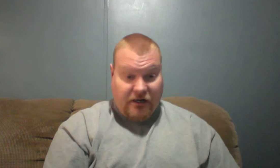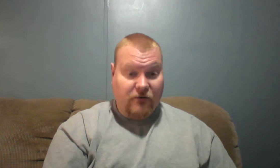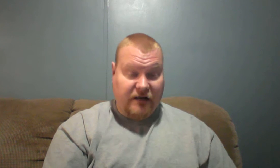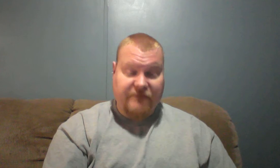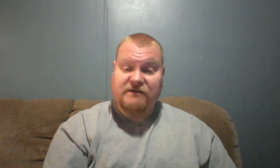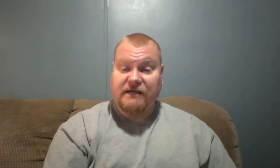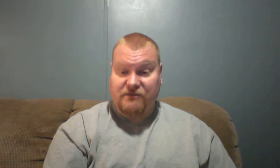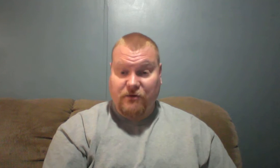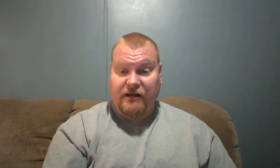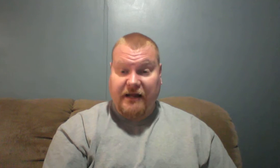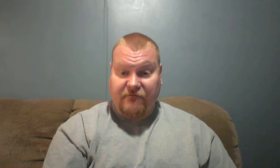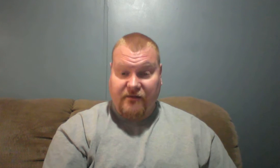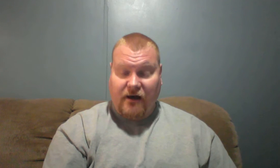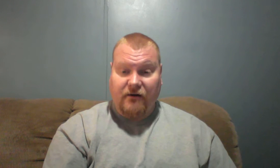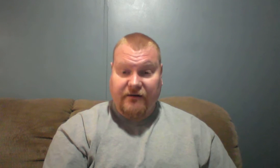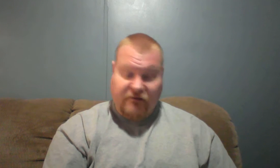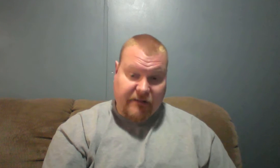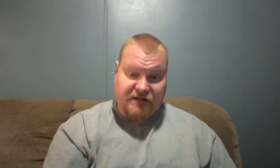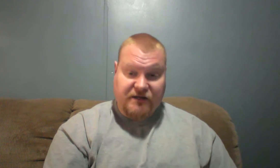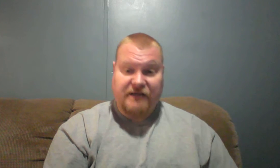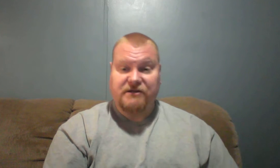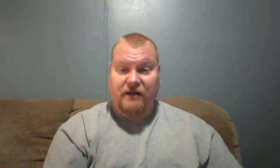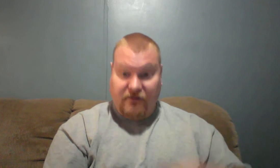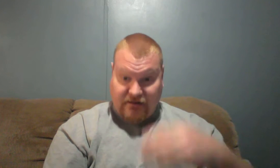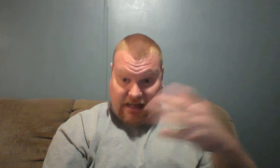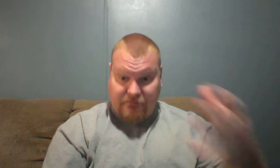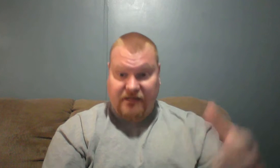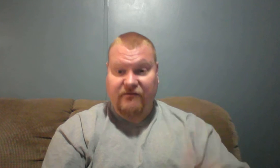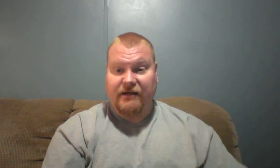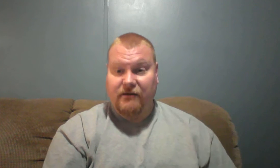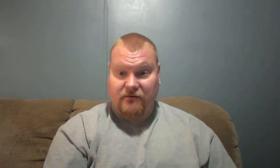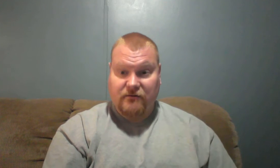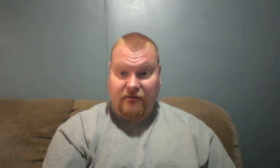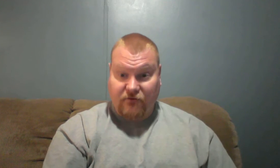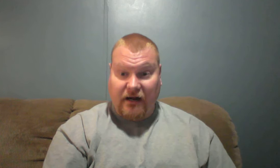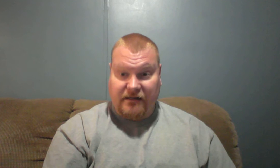know, it even says bringing every thought and every imagination into the captivity of Christ.